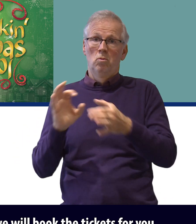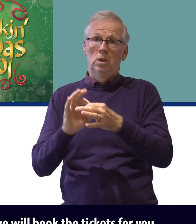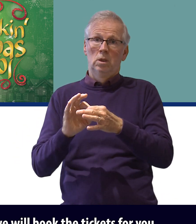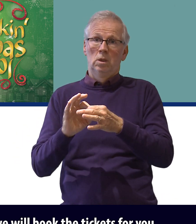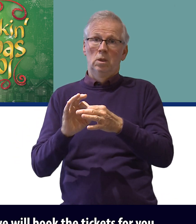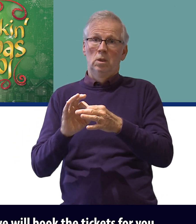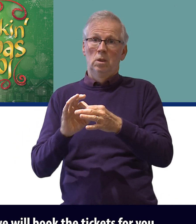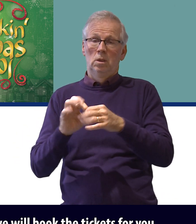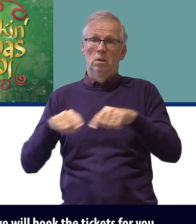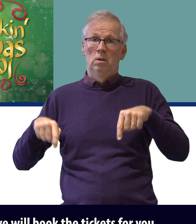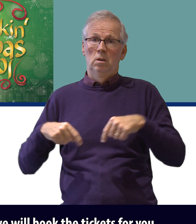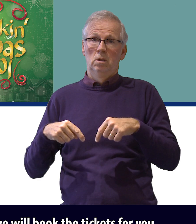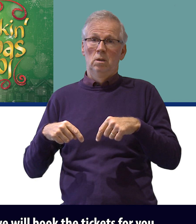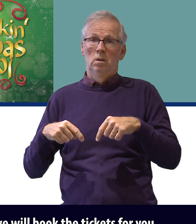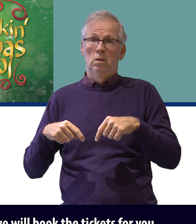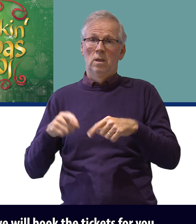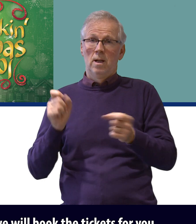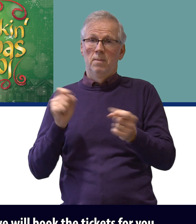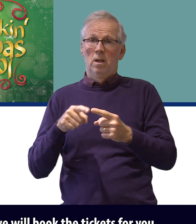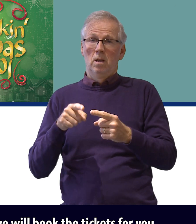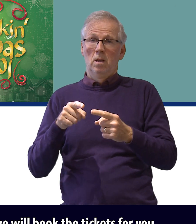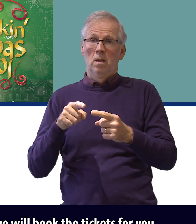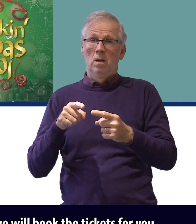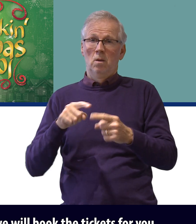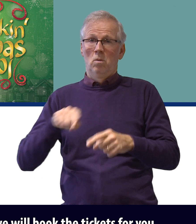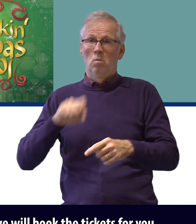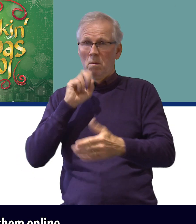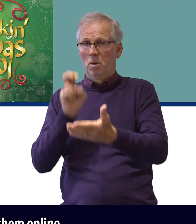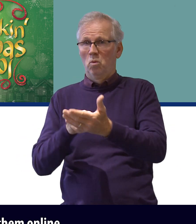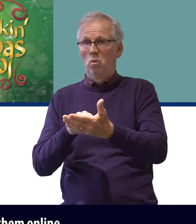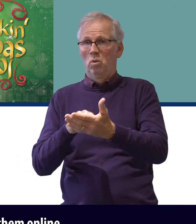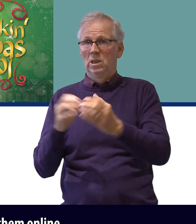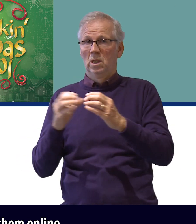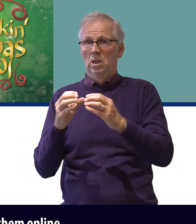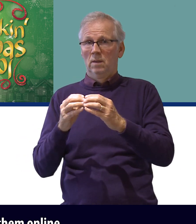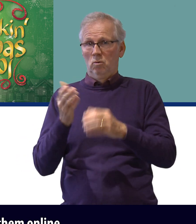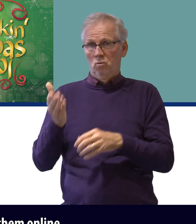Or you can contact us by email and we will book the tickets for you to let you pay for them online